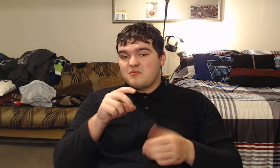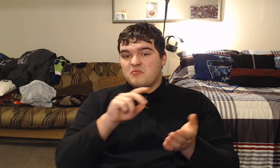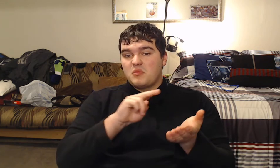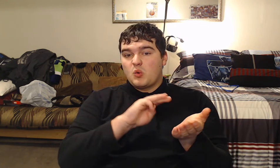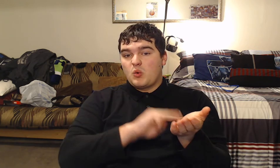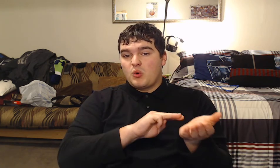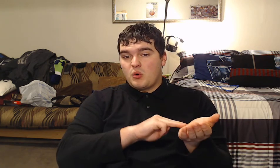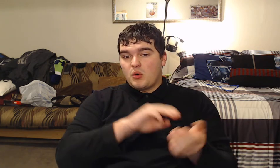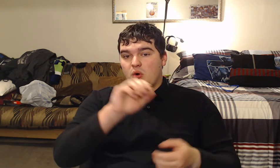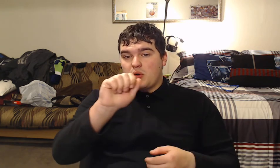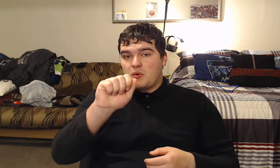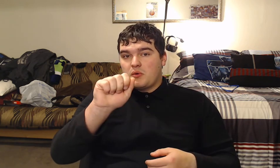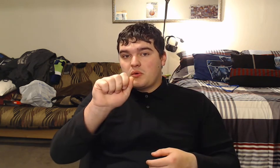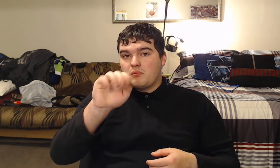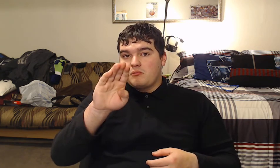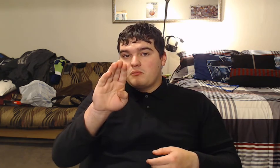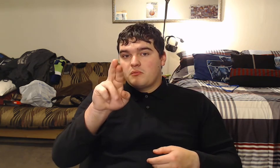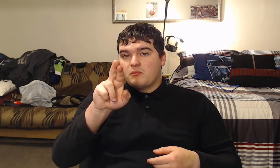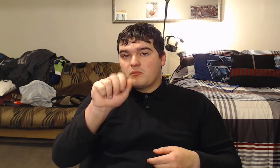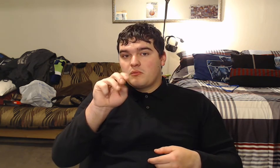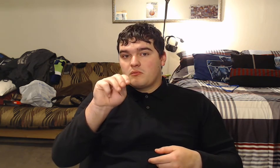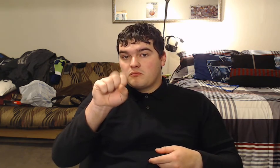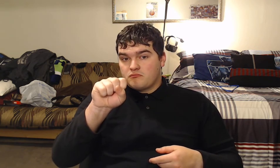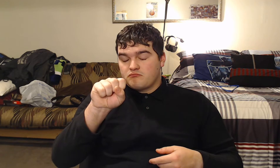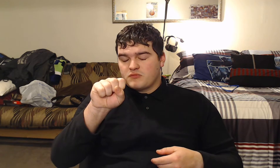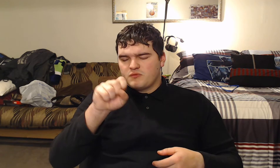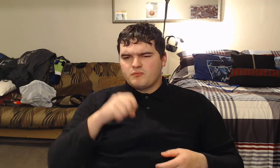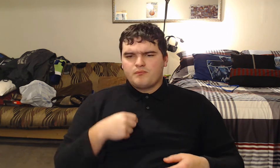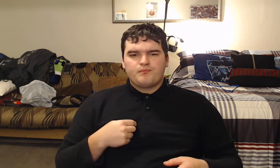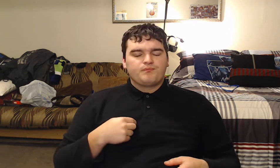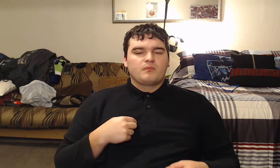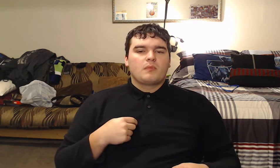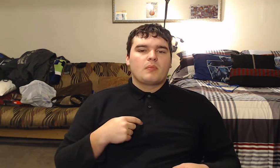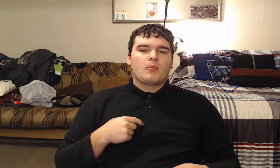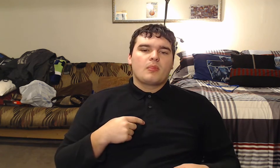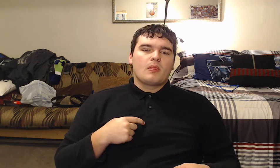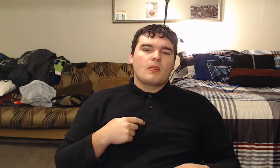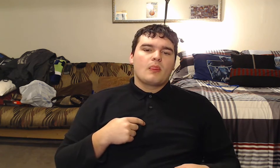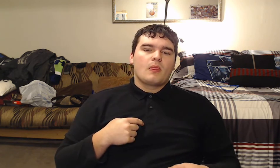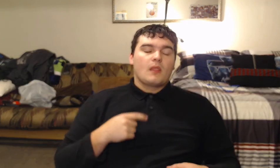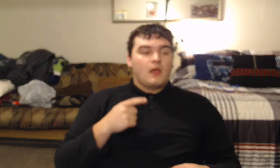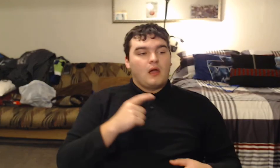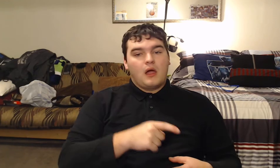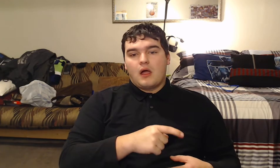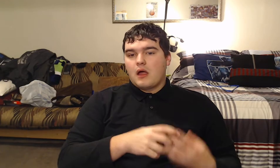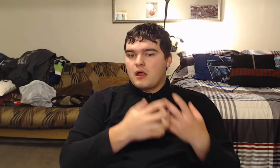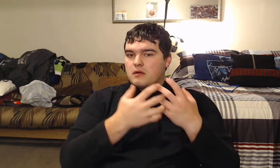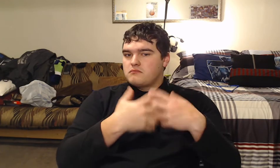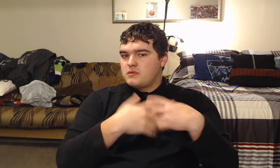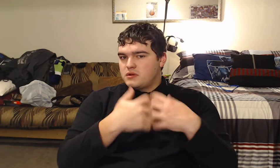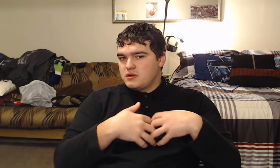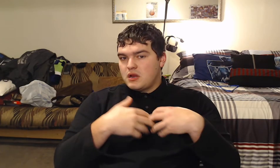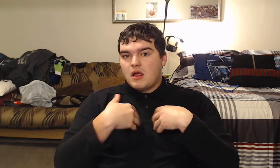He had a machine that he said helped him find out what was wrong with people.